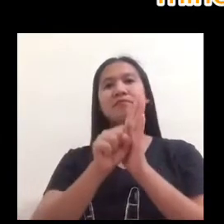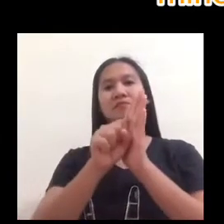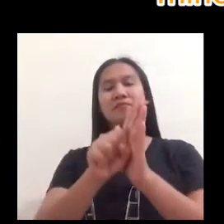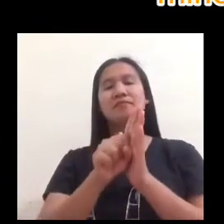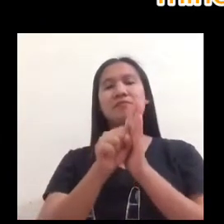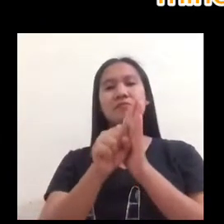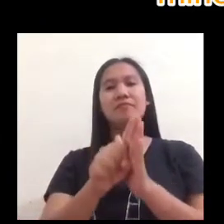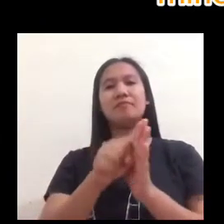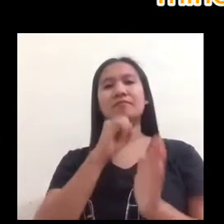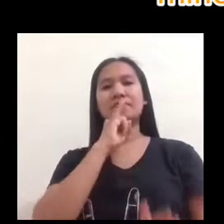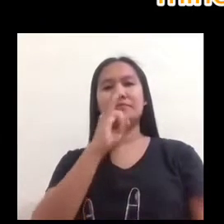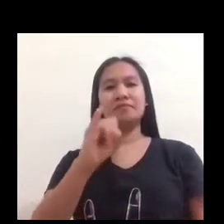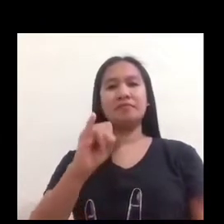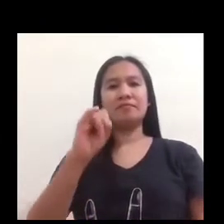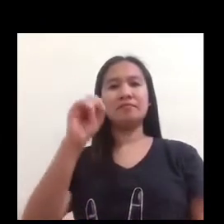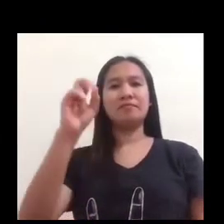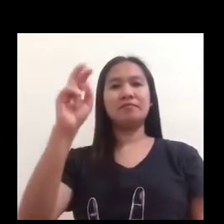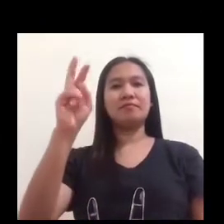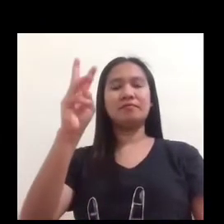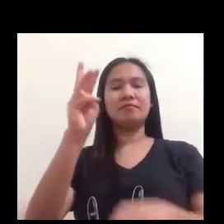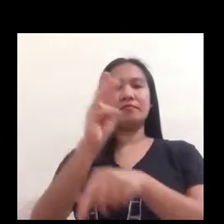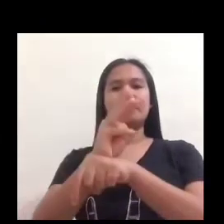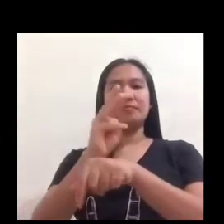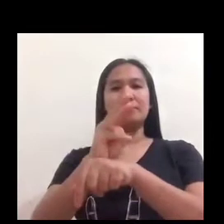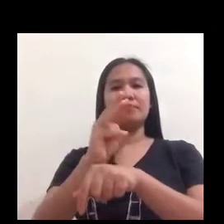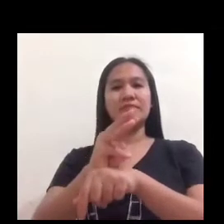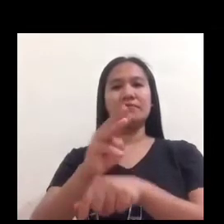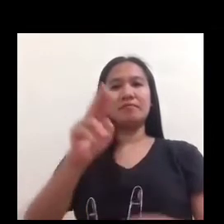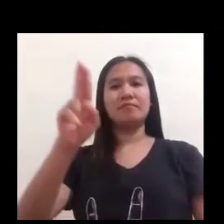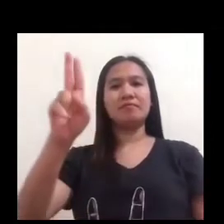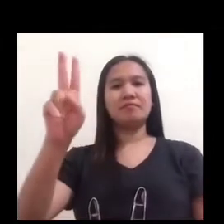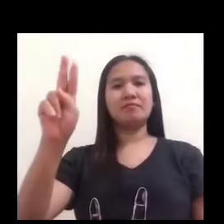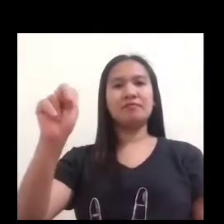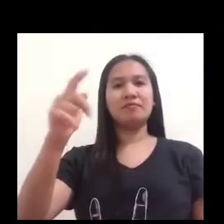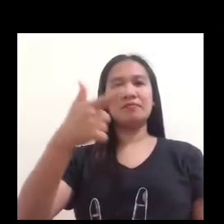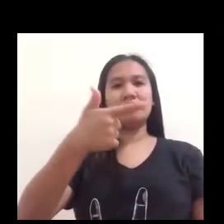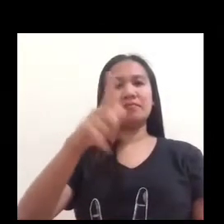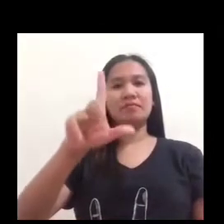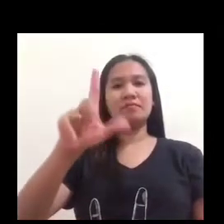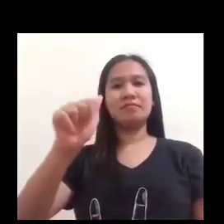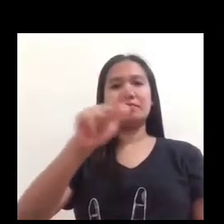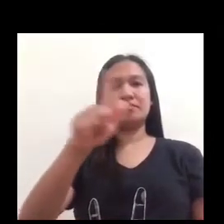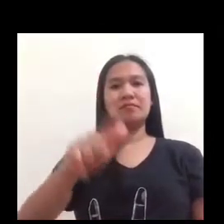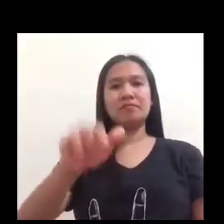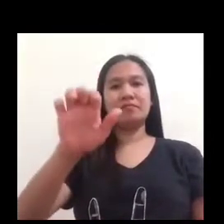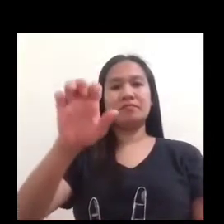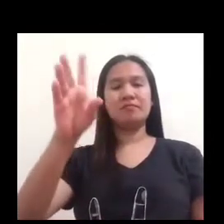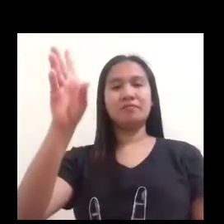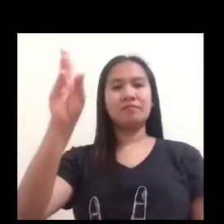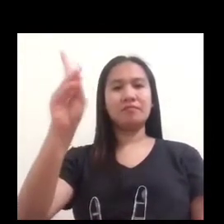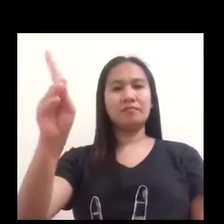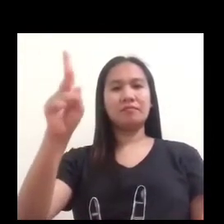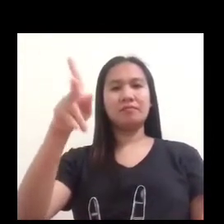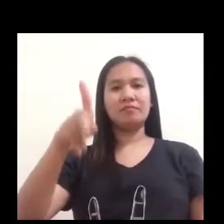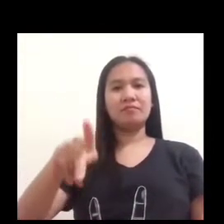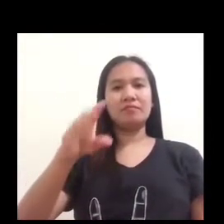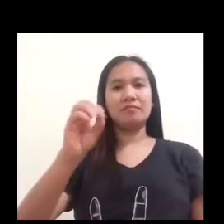streak plate all right the next physical property is cleavage the